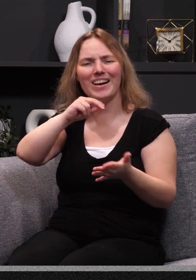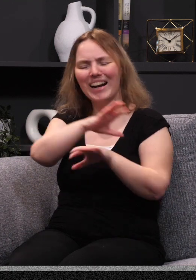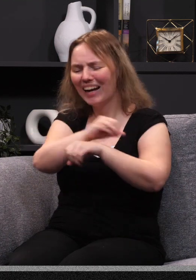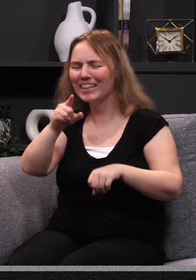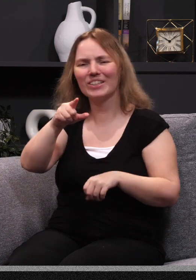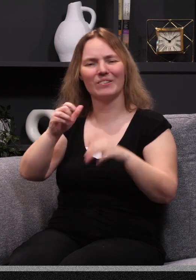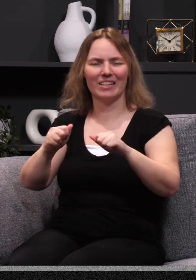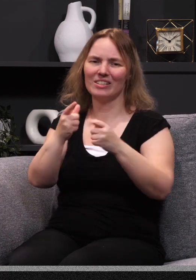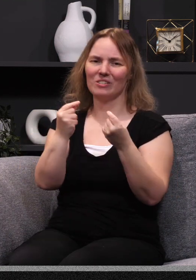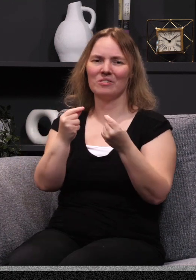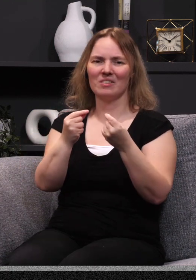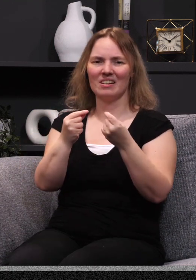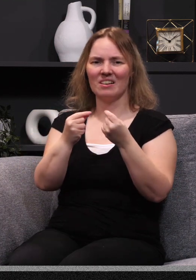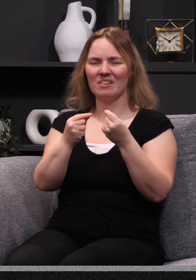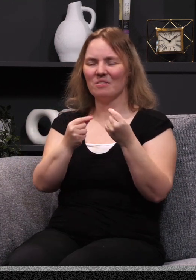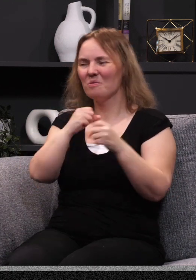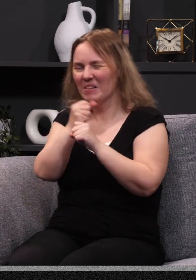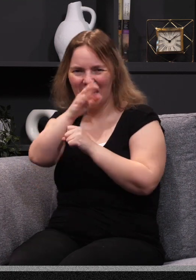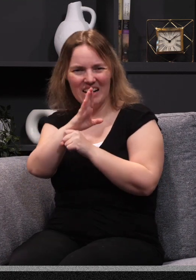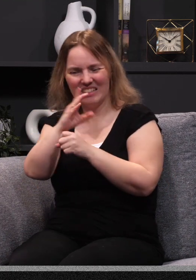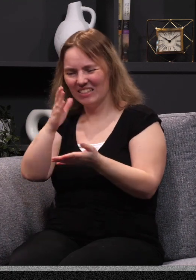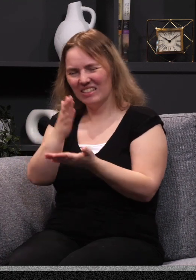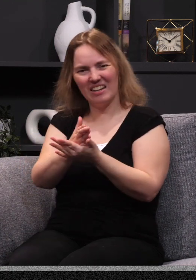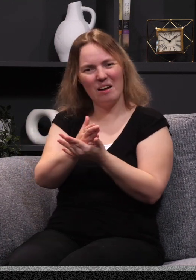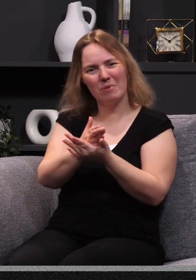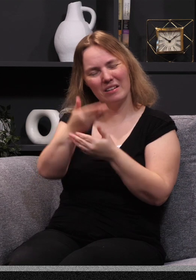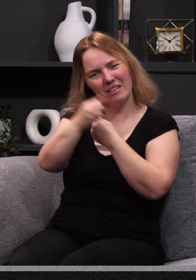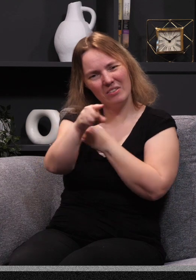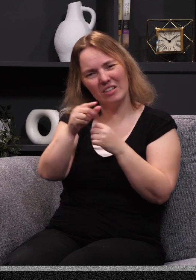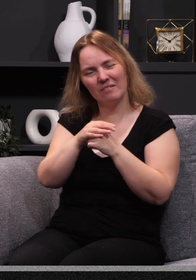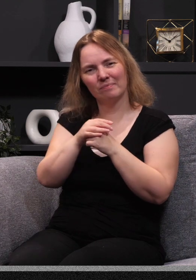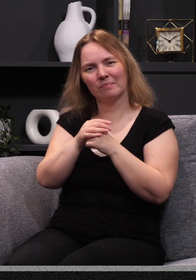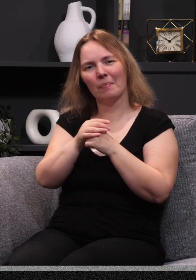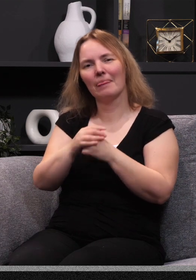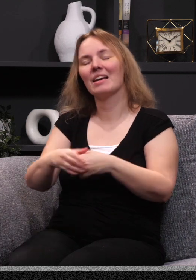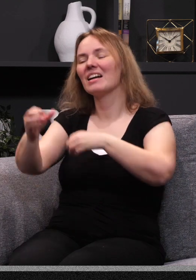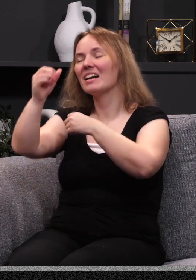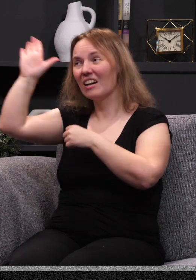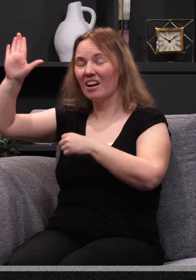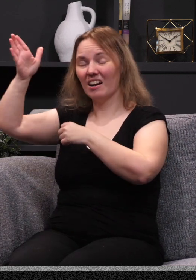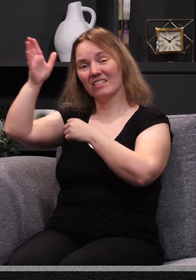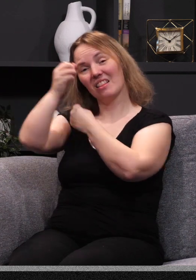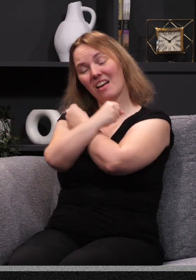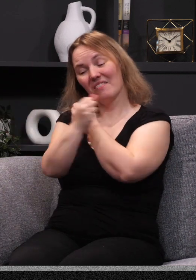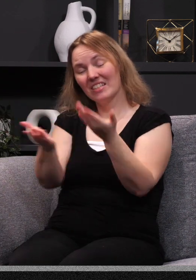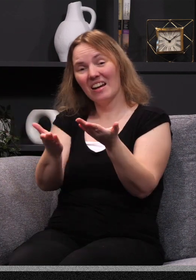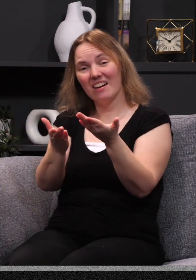God will stop loving you. Don't leave this world without knowing his love, then you'll face his wrath. But his love is there